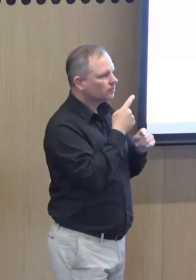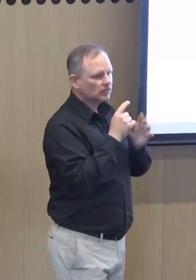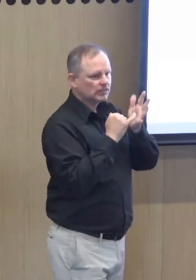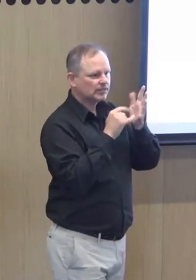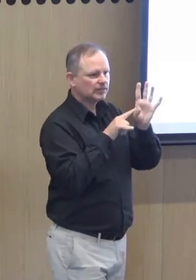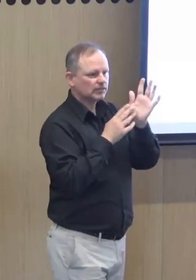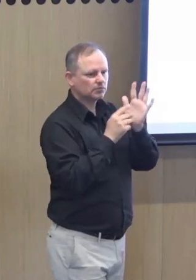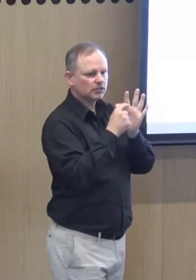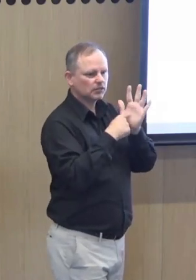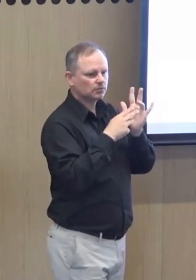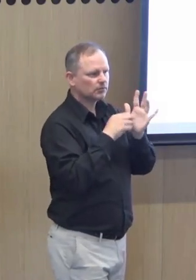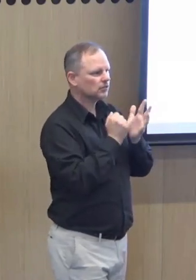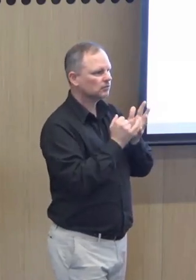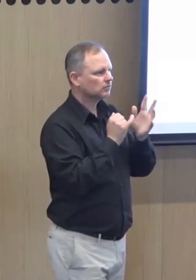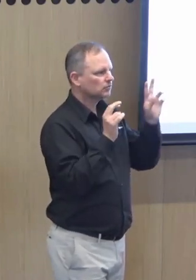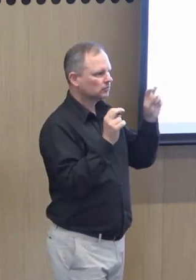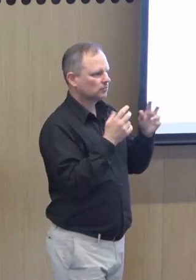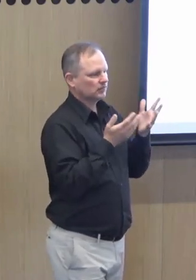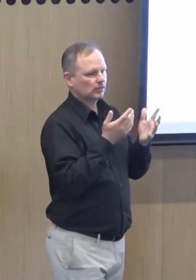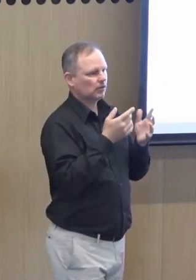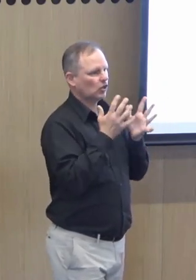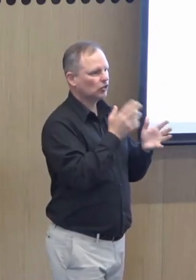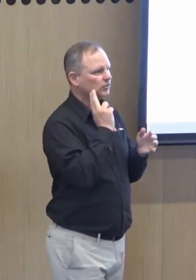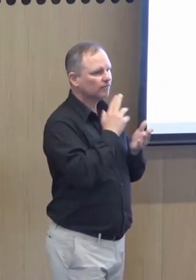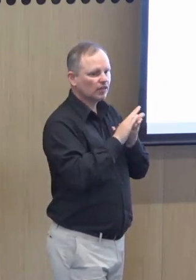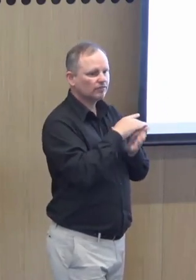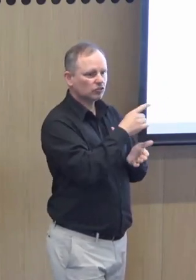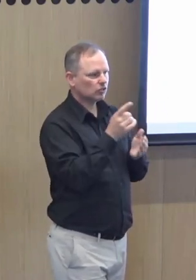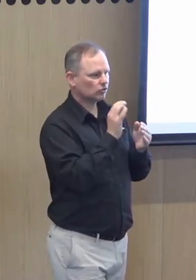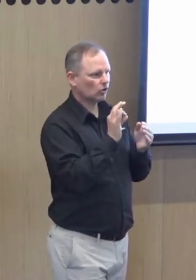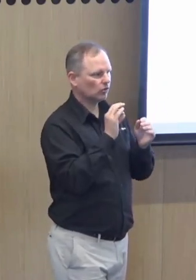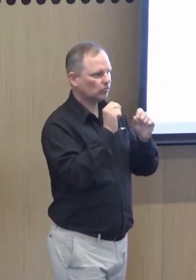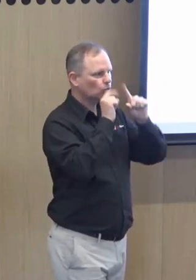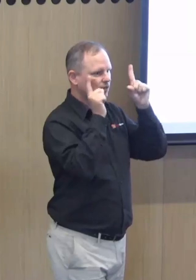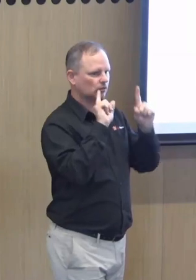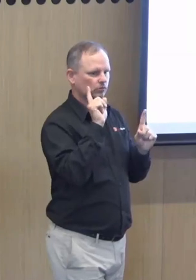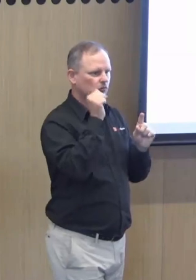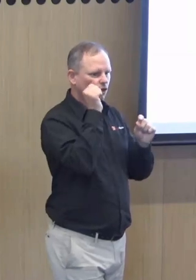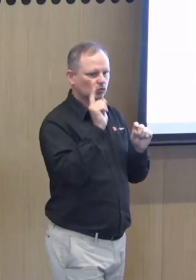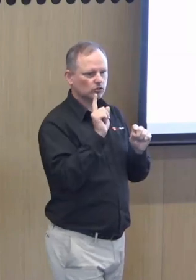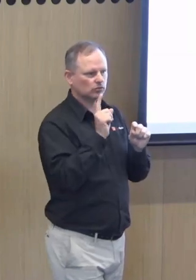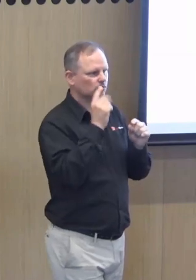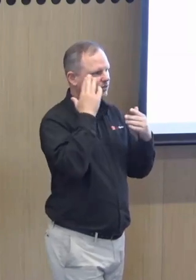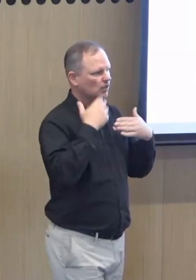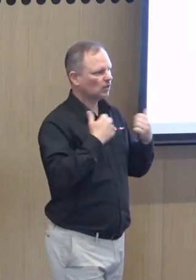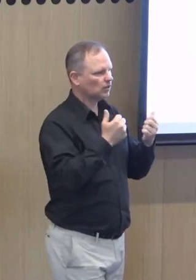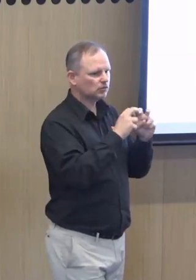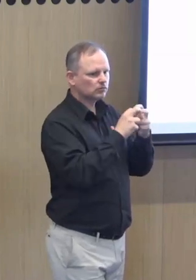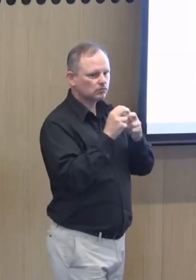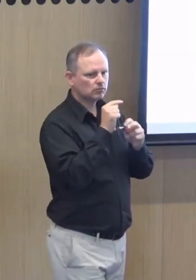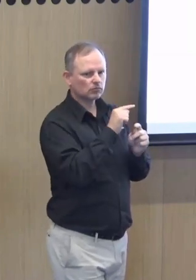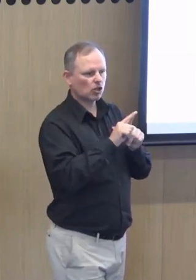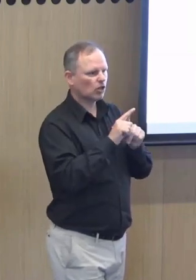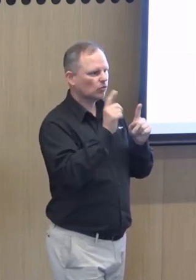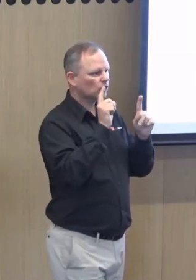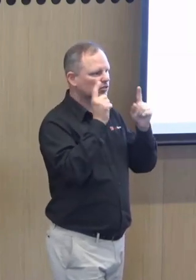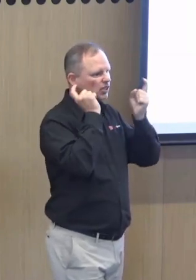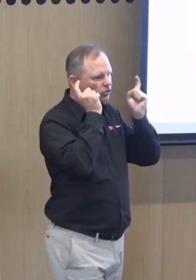that are displayed here. In the first instance, there are symptoms, deaf and hard of hearing people, perhaps they're not aware of their mental